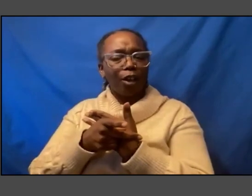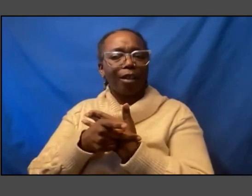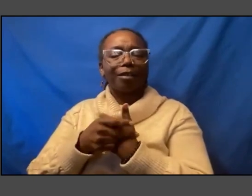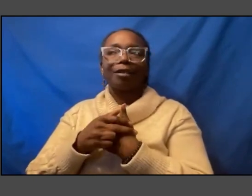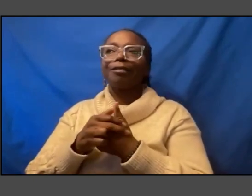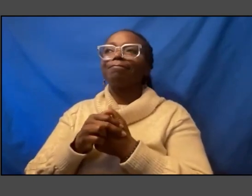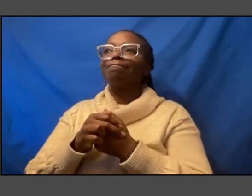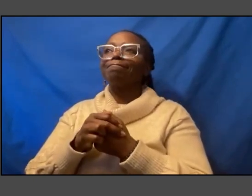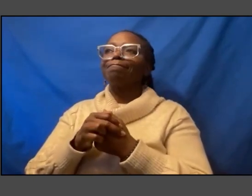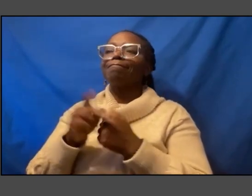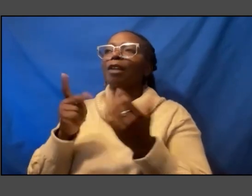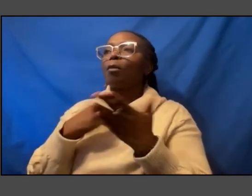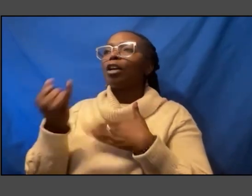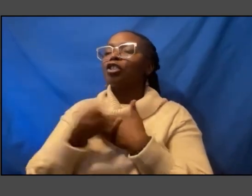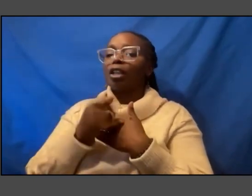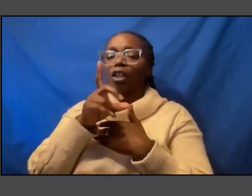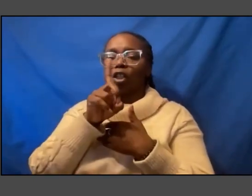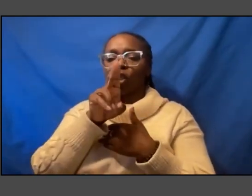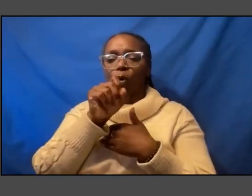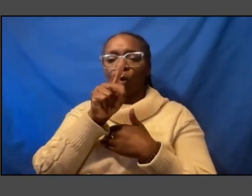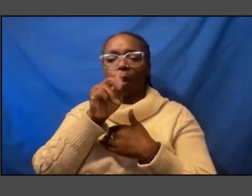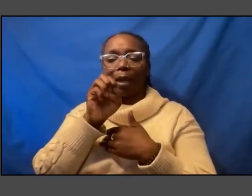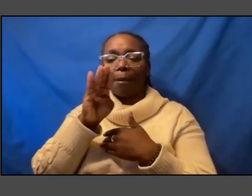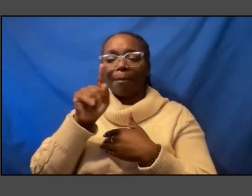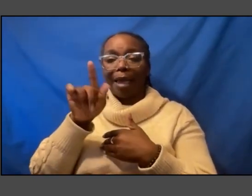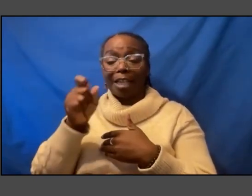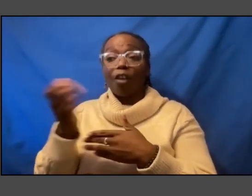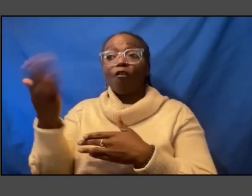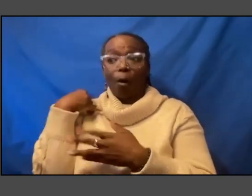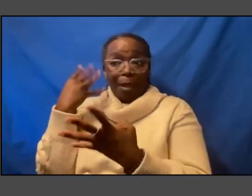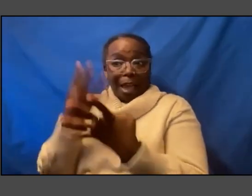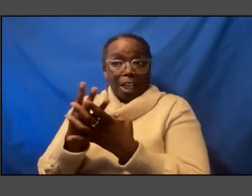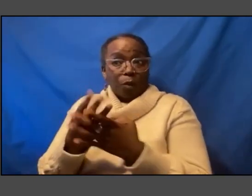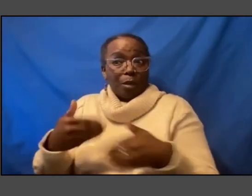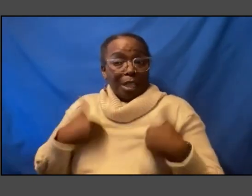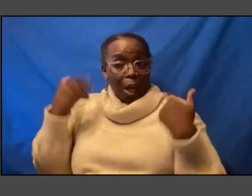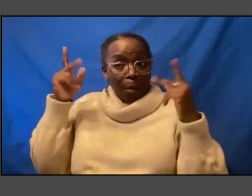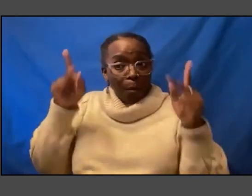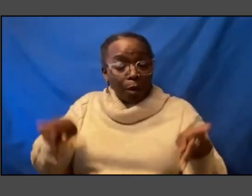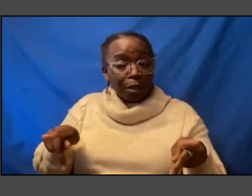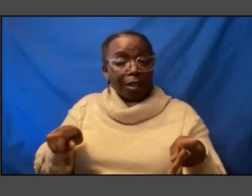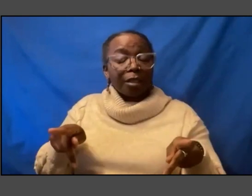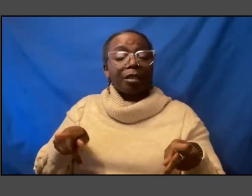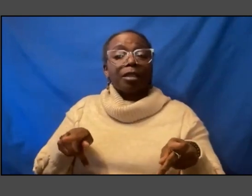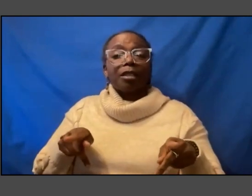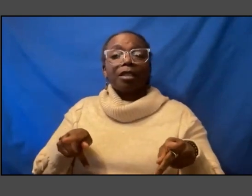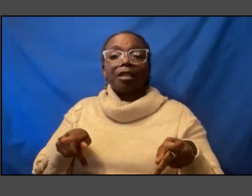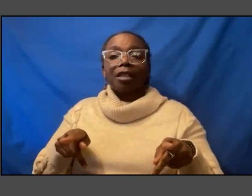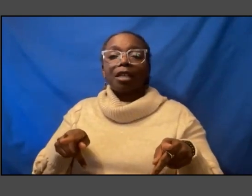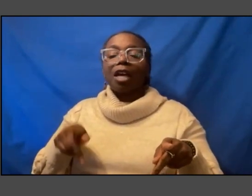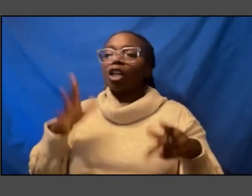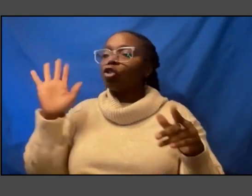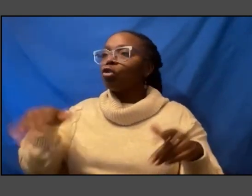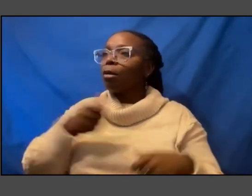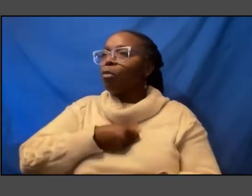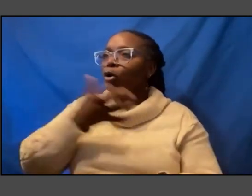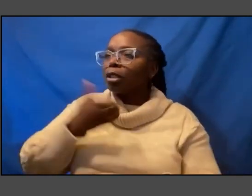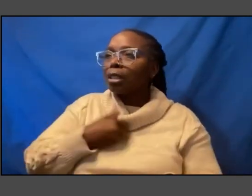betts formerly incarcerated when he was a young person uh a tremendous poet a memoirist uh and now uh a